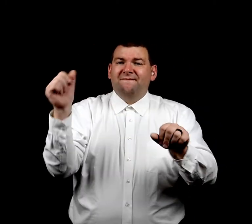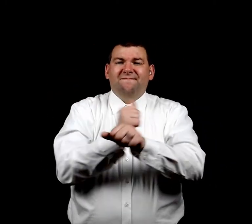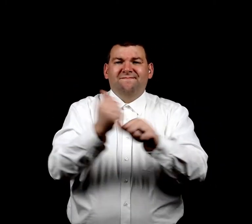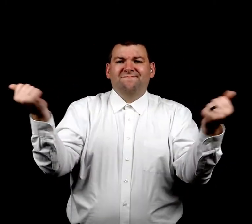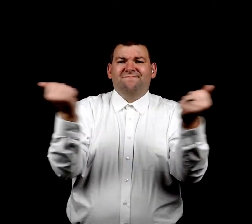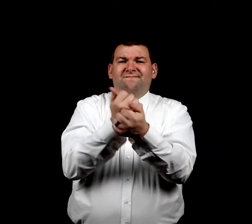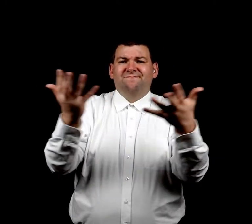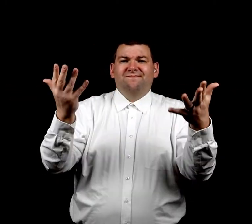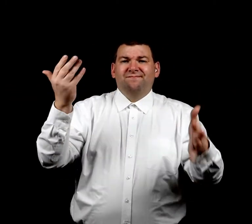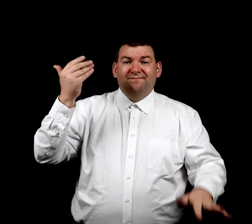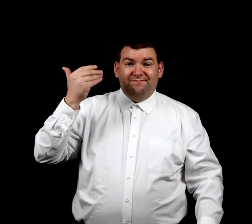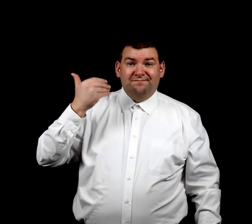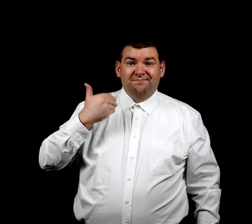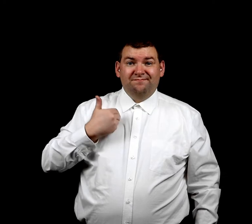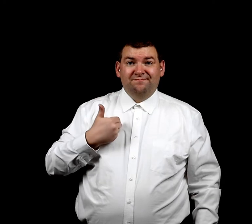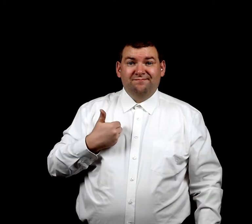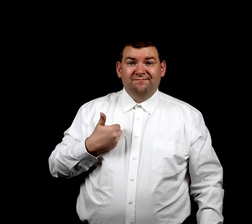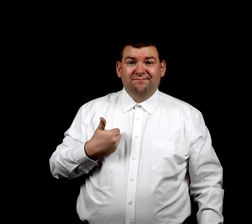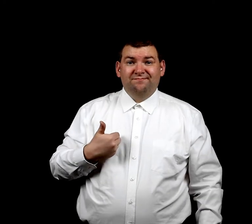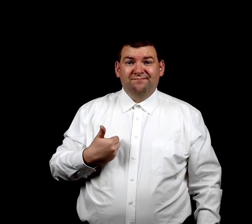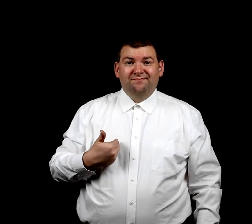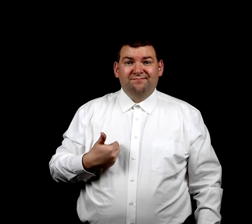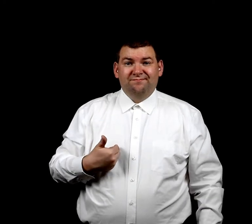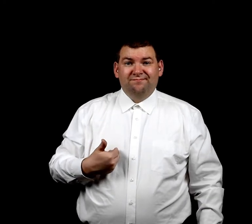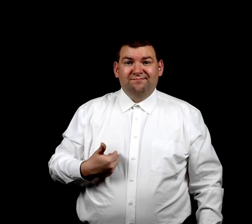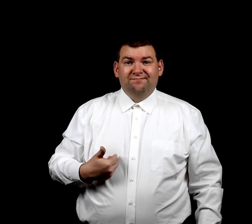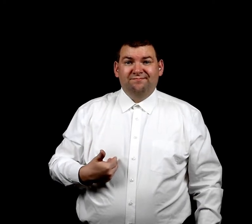You're everything to me